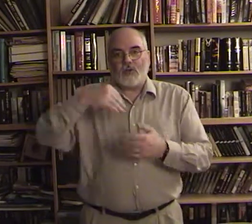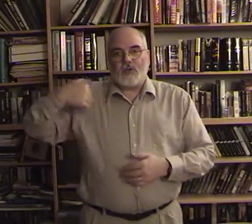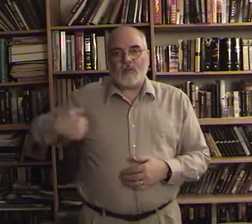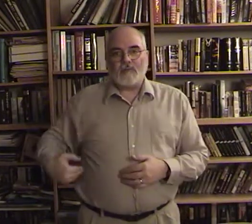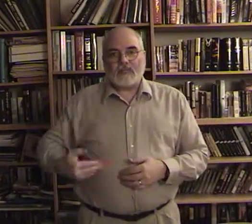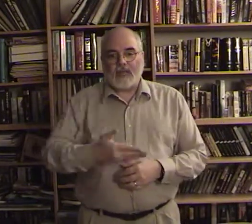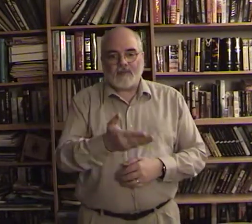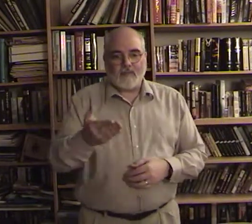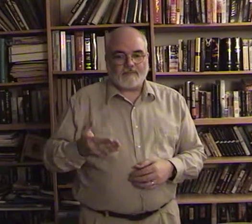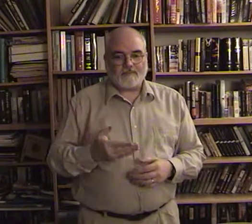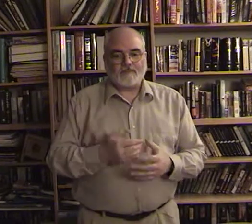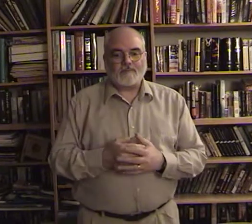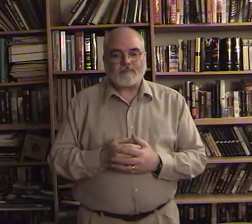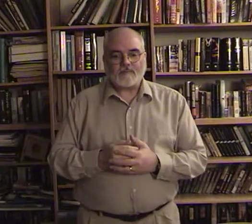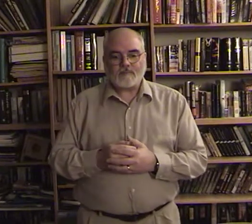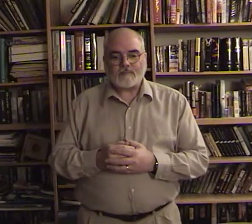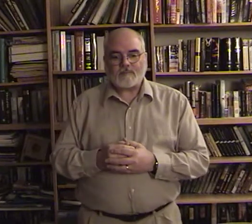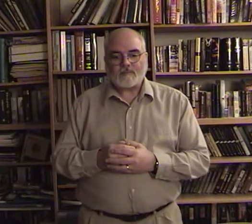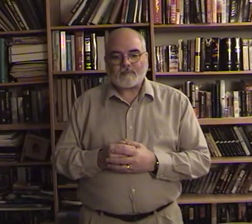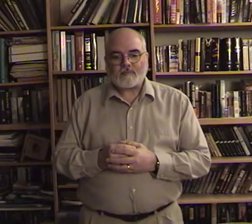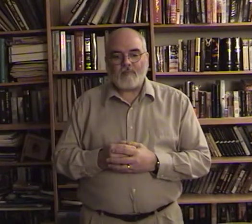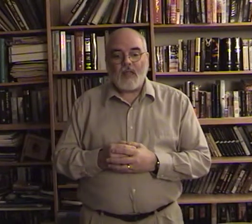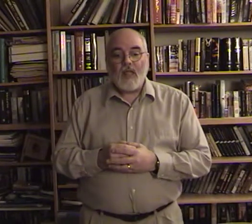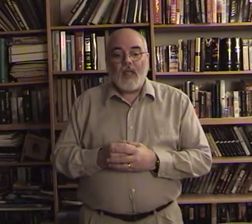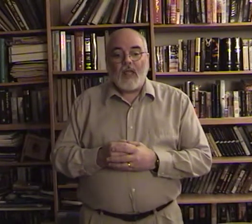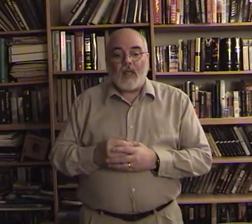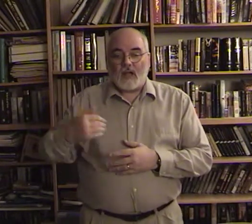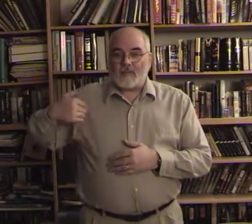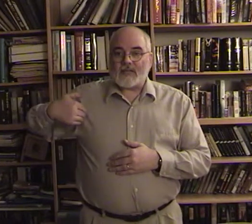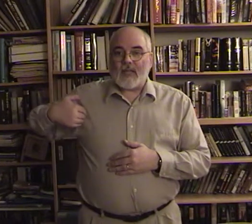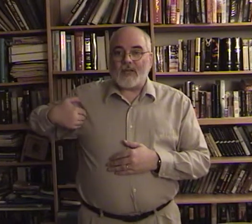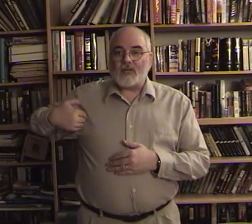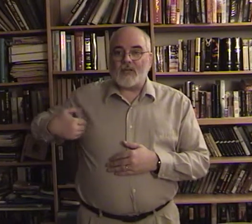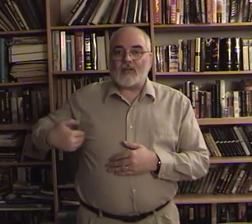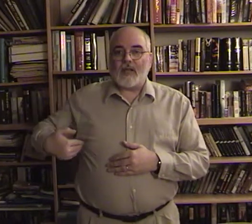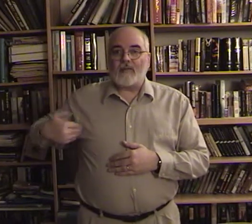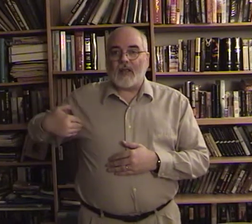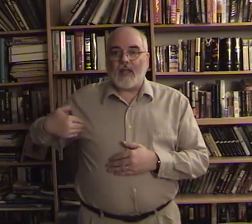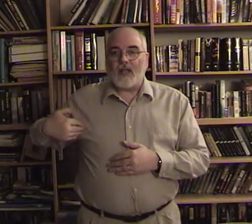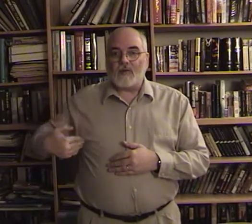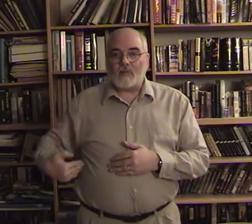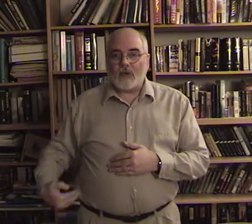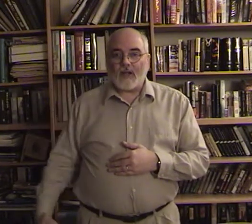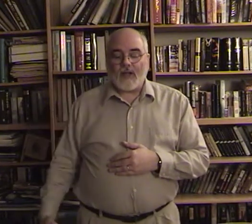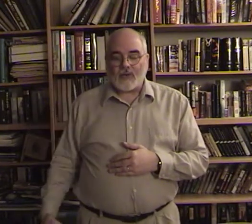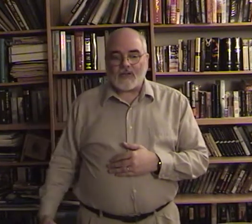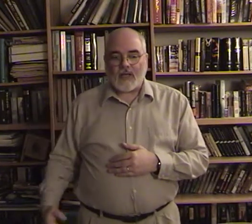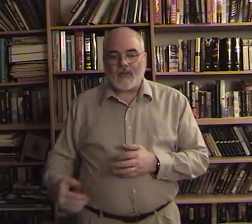beside is just kind of a hand running down your side